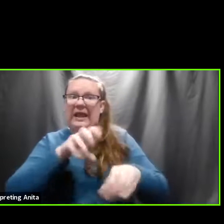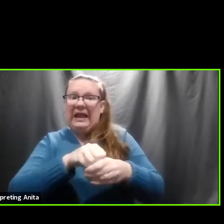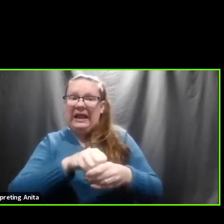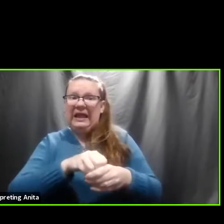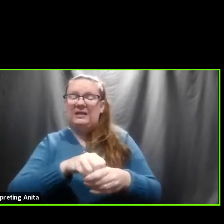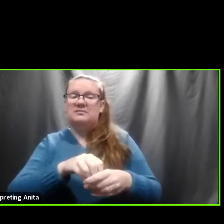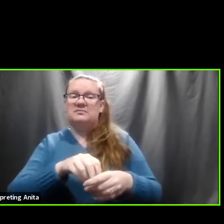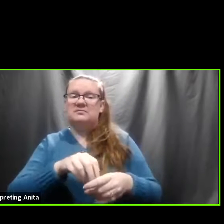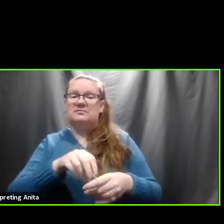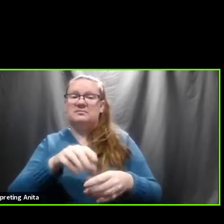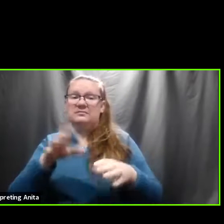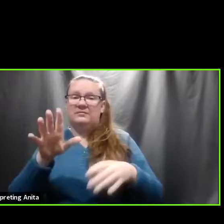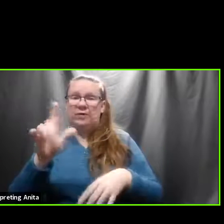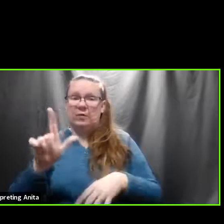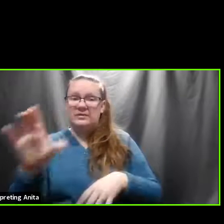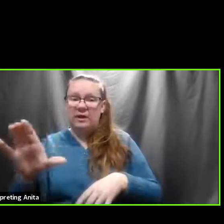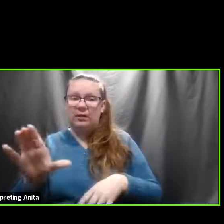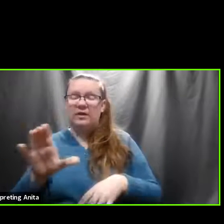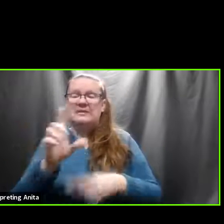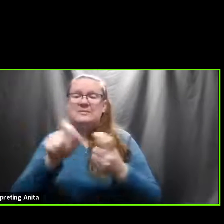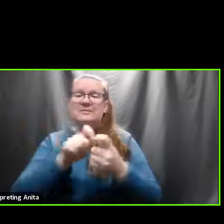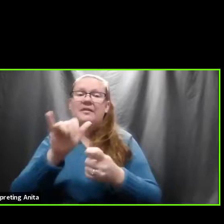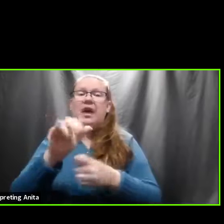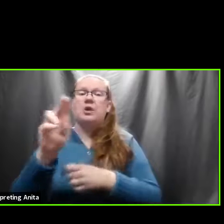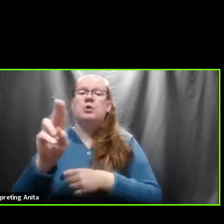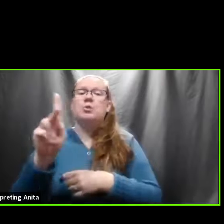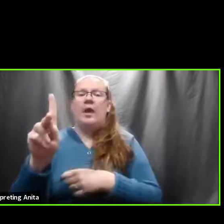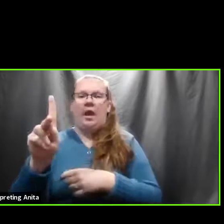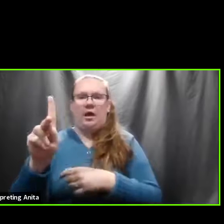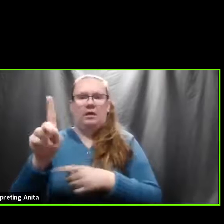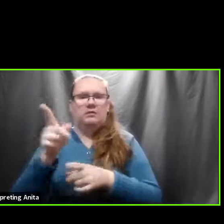variant? And the answer I got was no, not at this time.